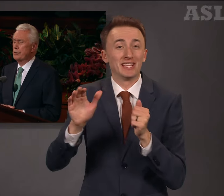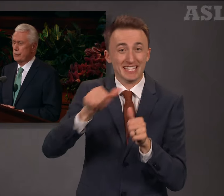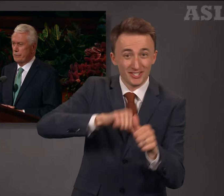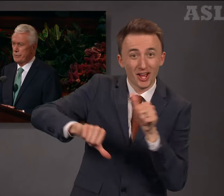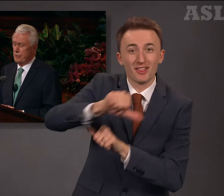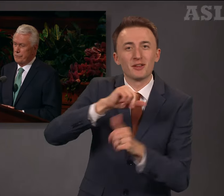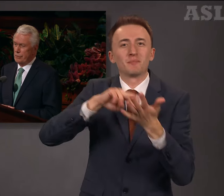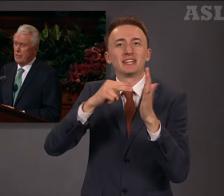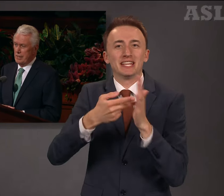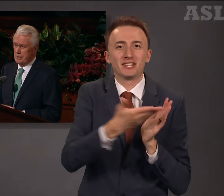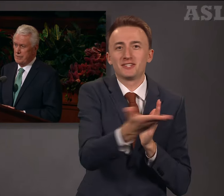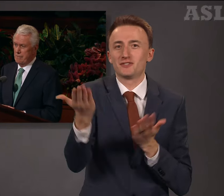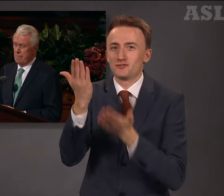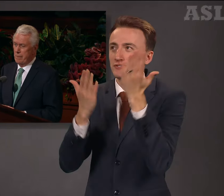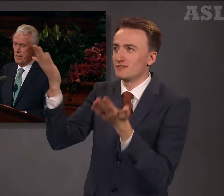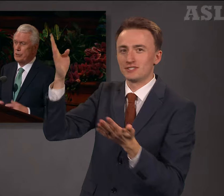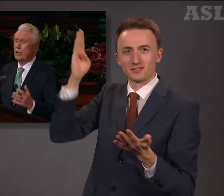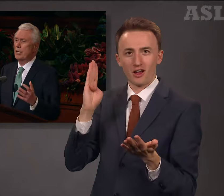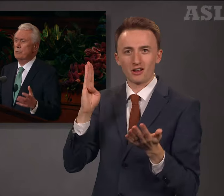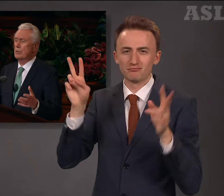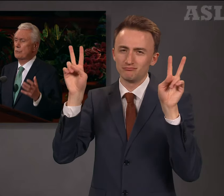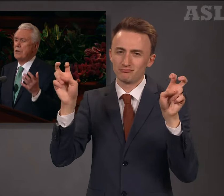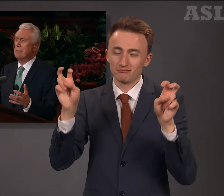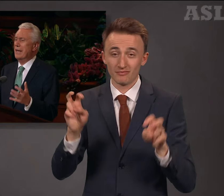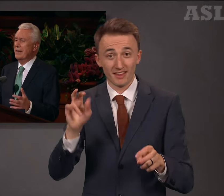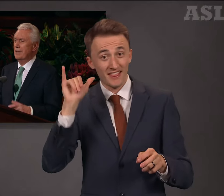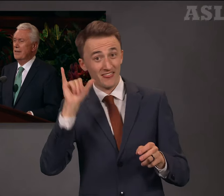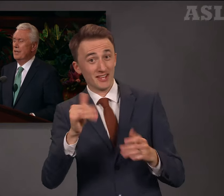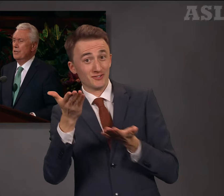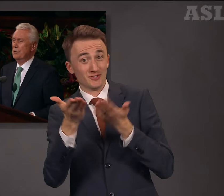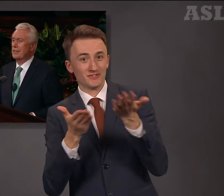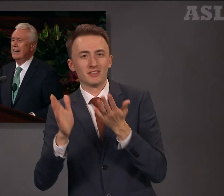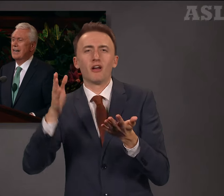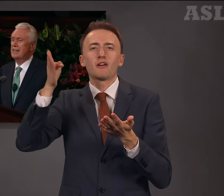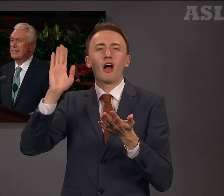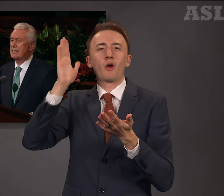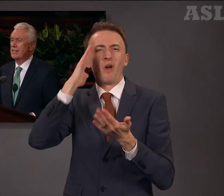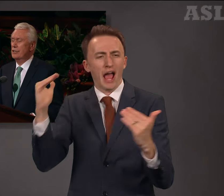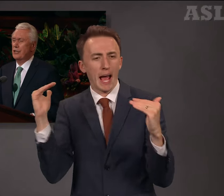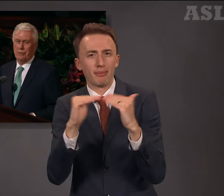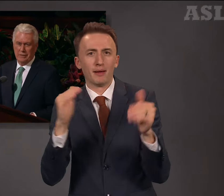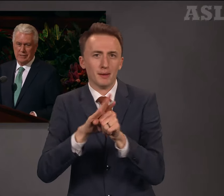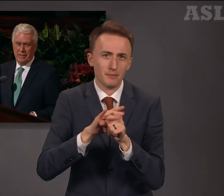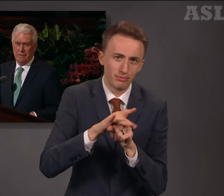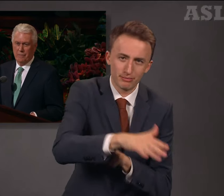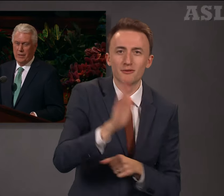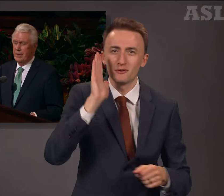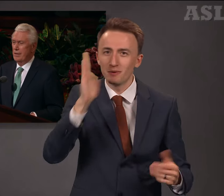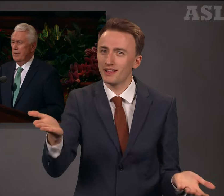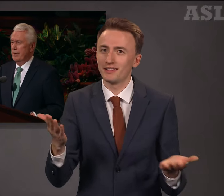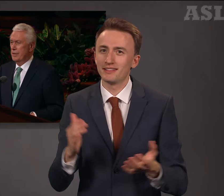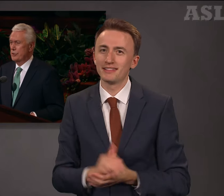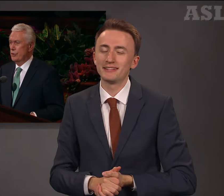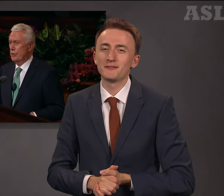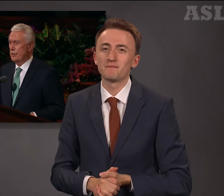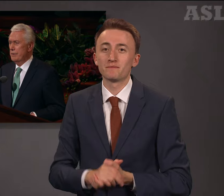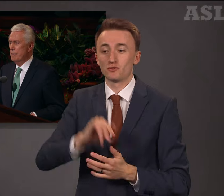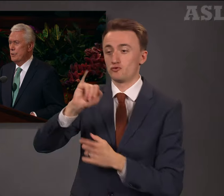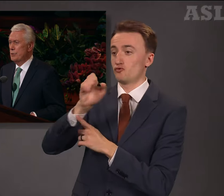service of your God. And God will repay your kindness generously. The joy you